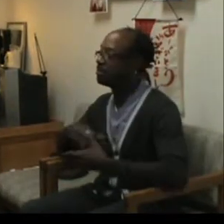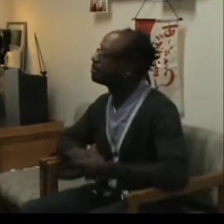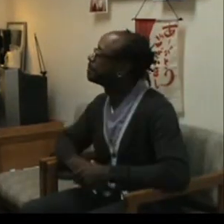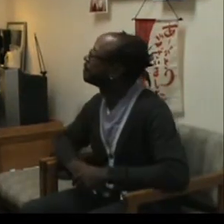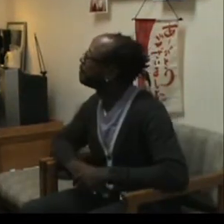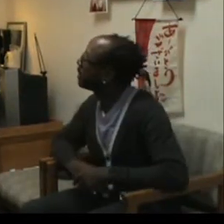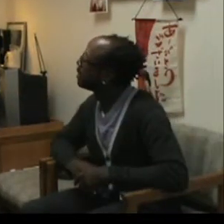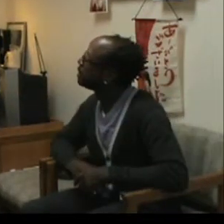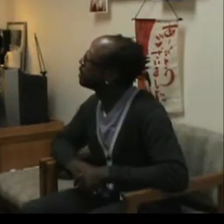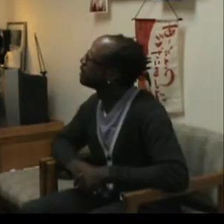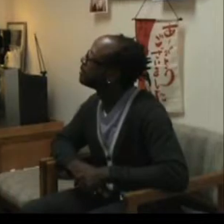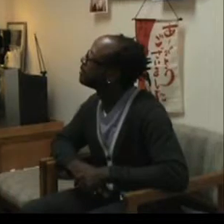Right, right.